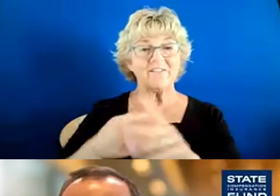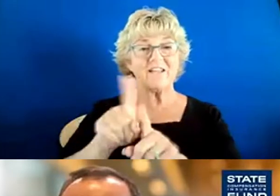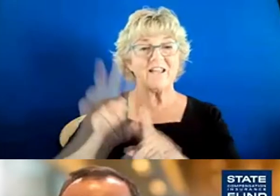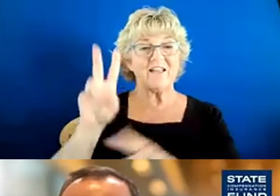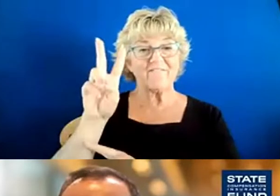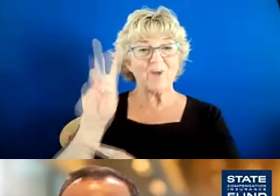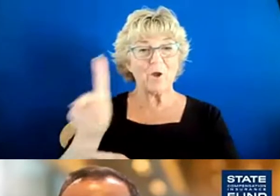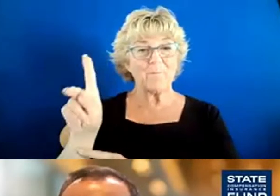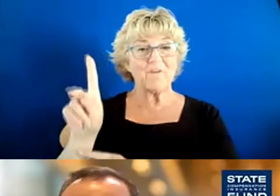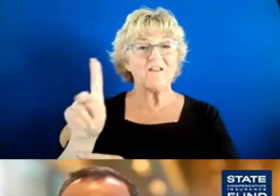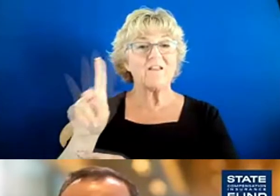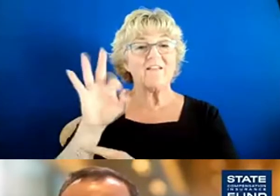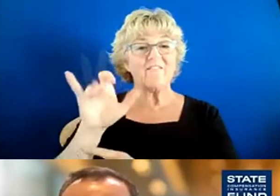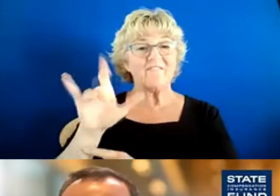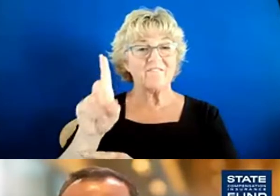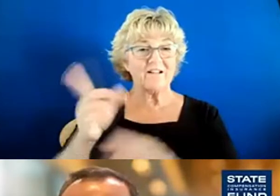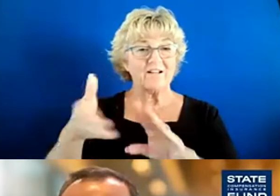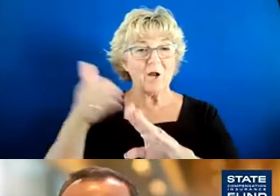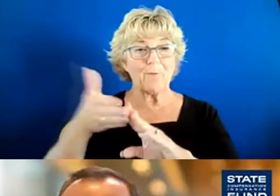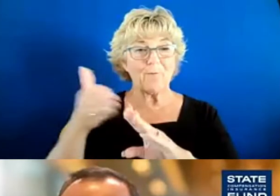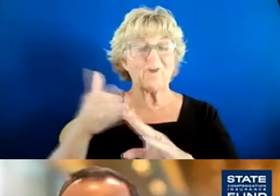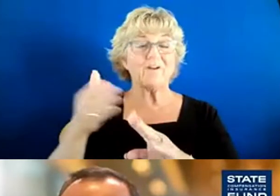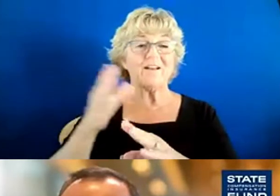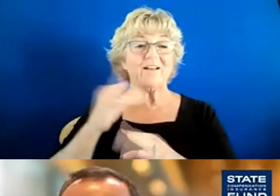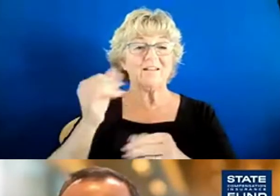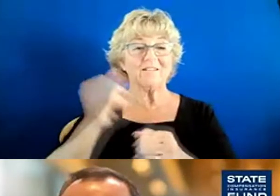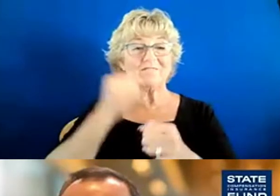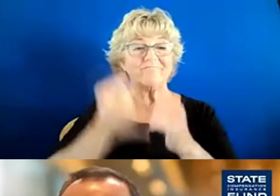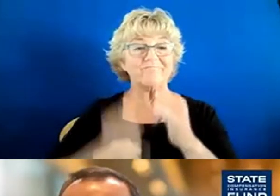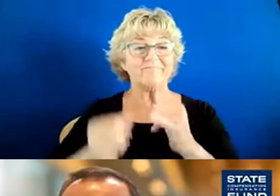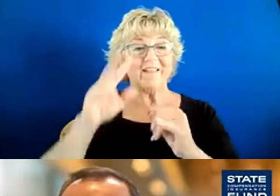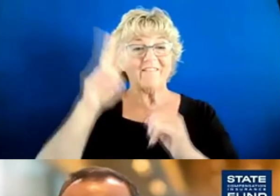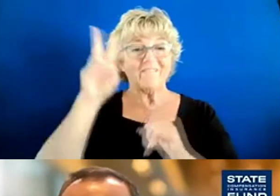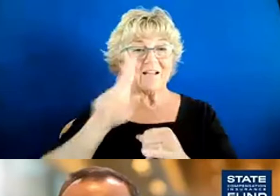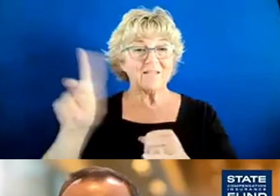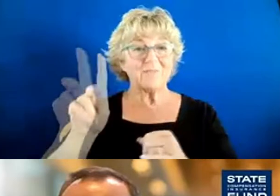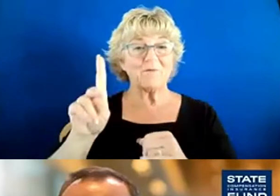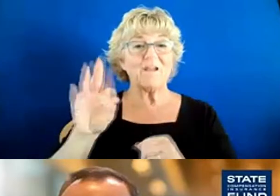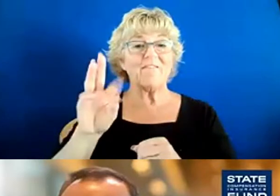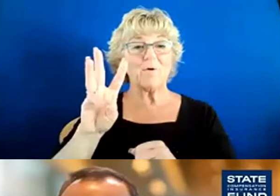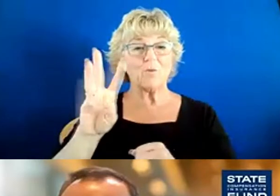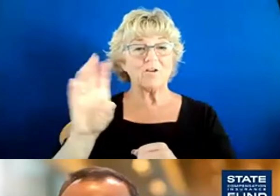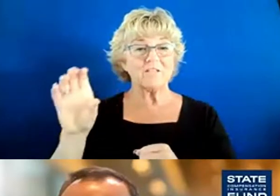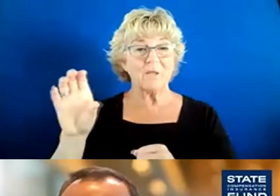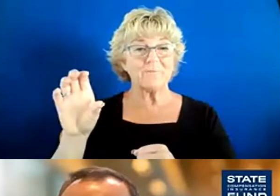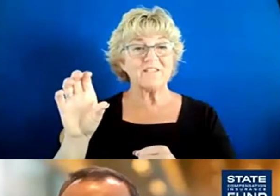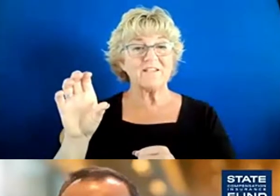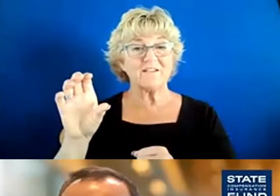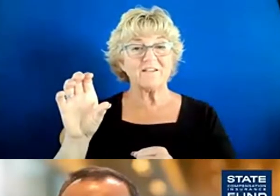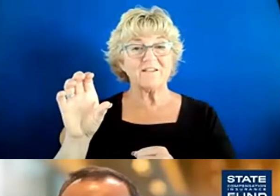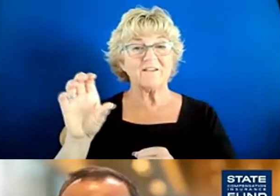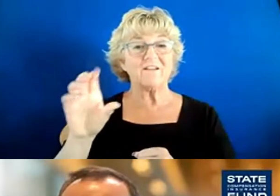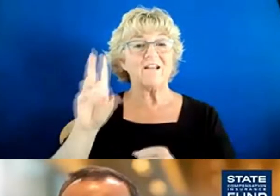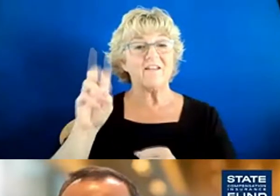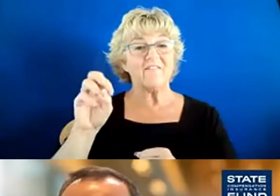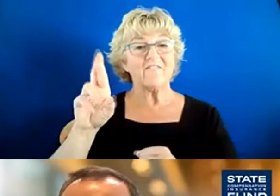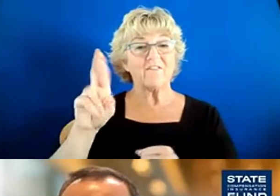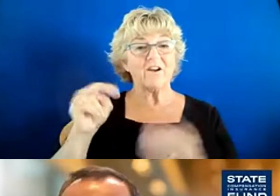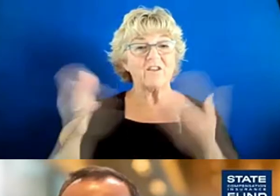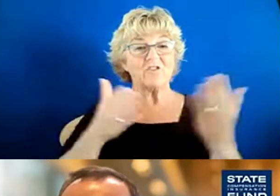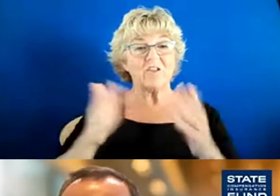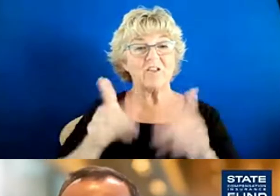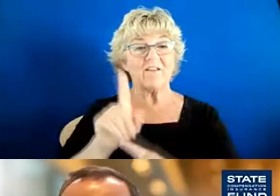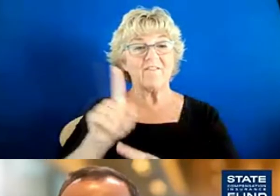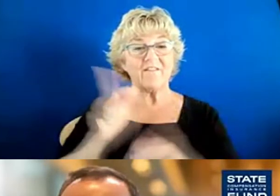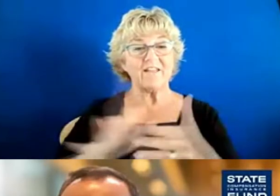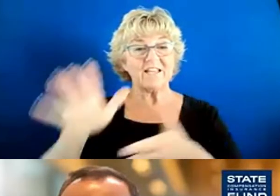VP, field operation, and ultimately vice president, workers' compensation. Vern served as a